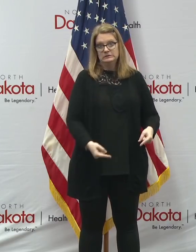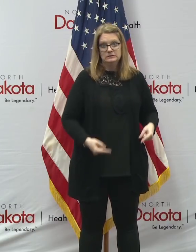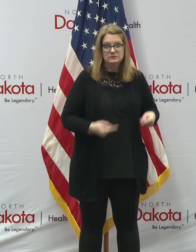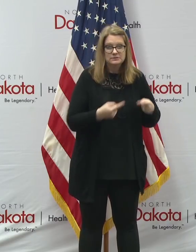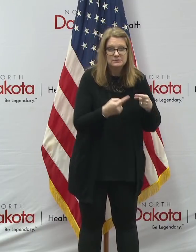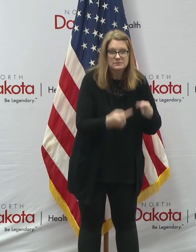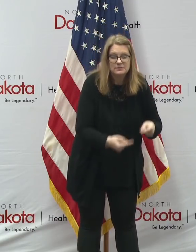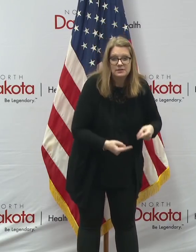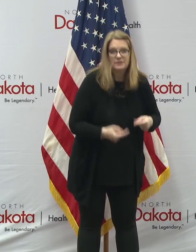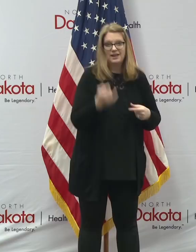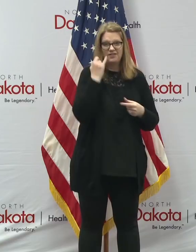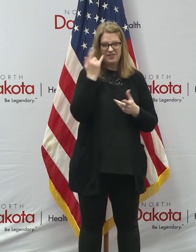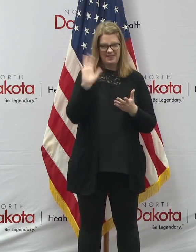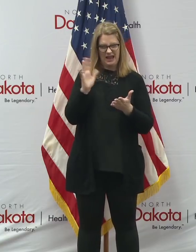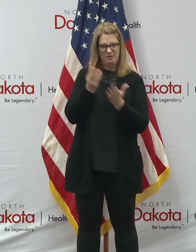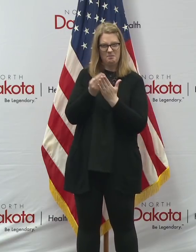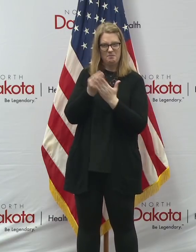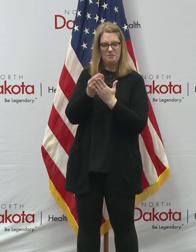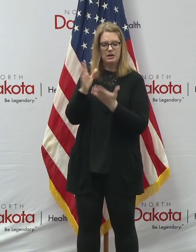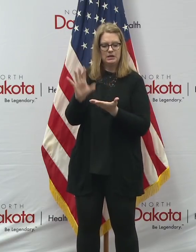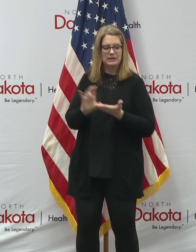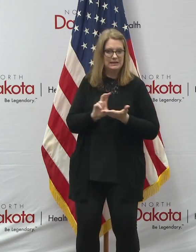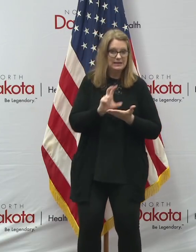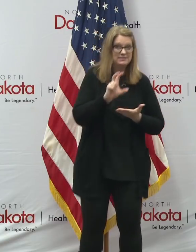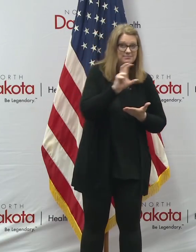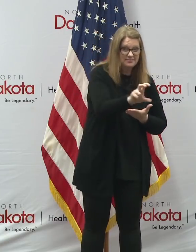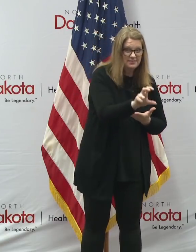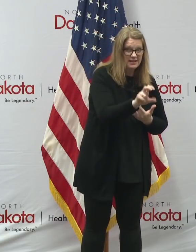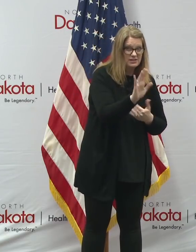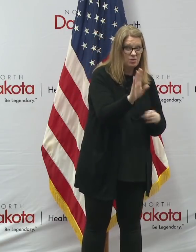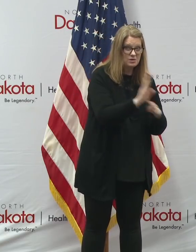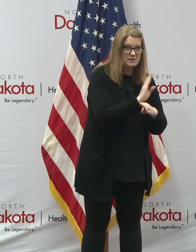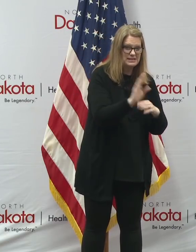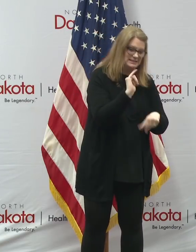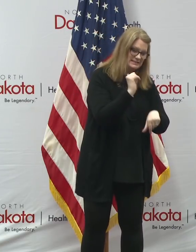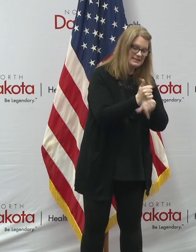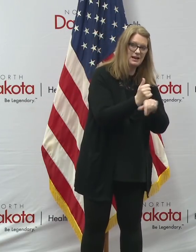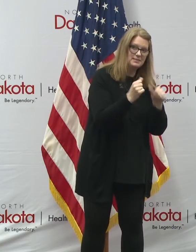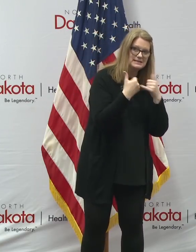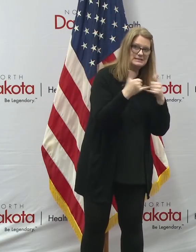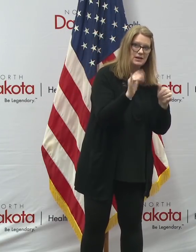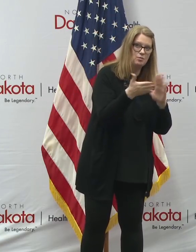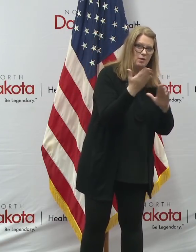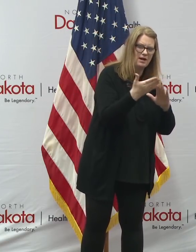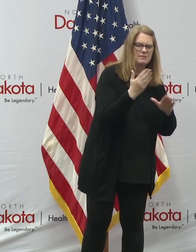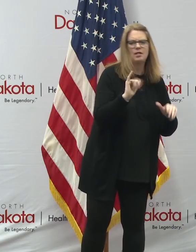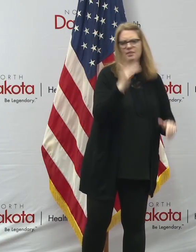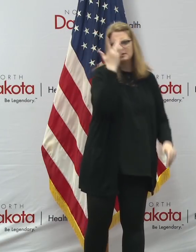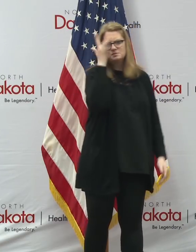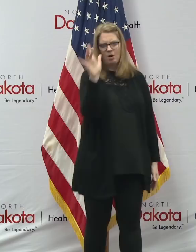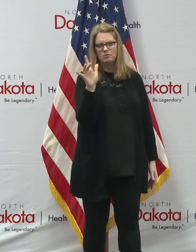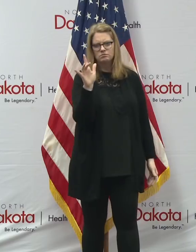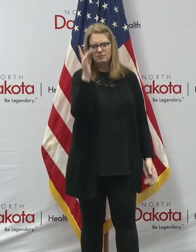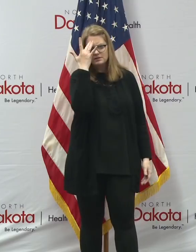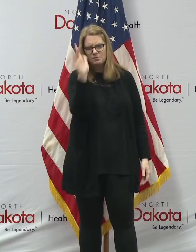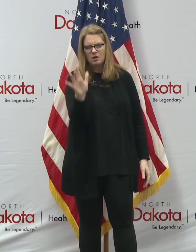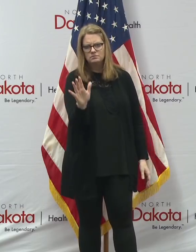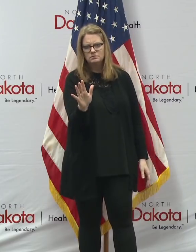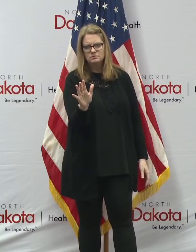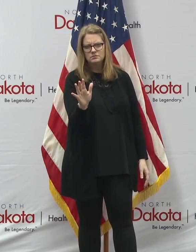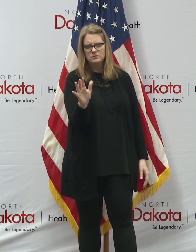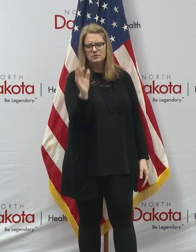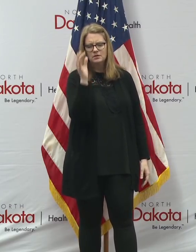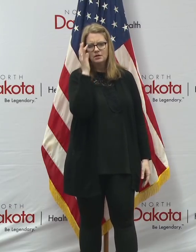take some of those stimulus dollars and put dollars back into those existing businesses, that's smart business, uh, that we're in terms of,